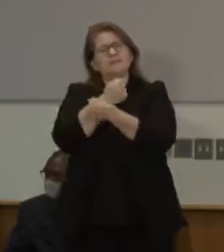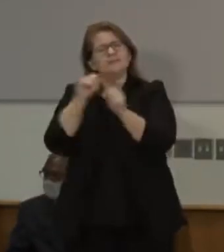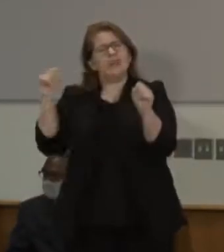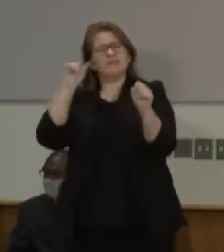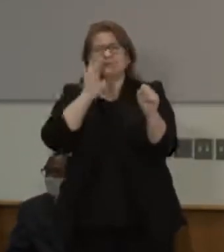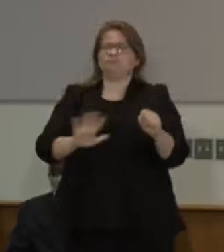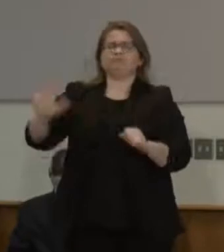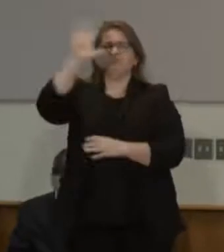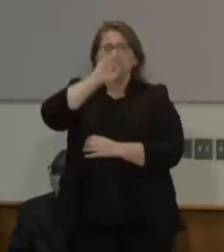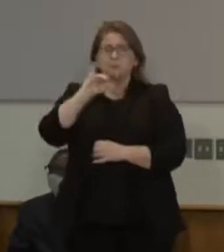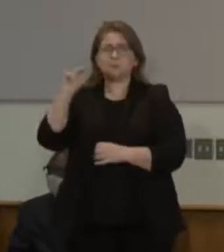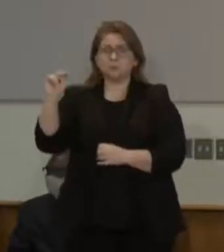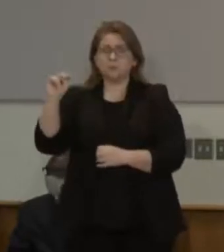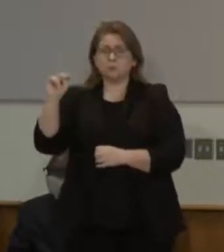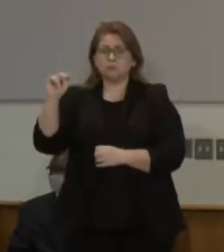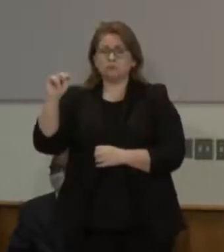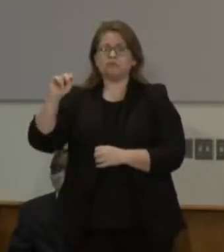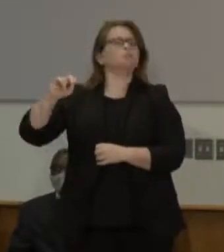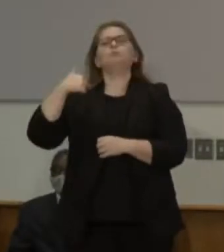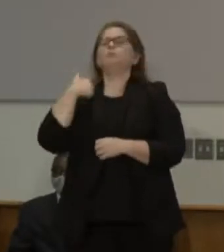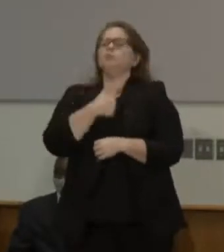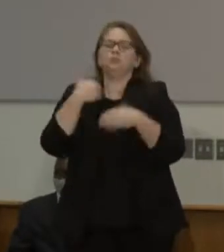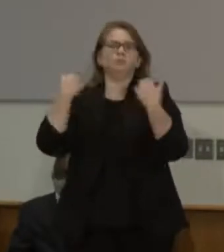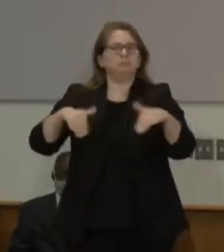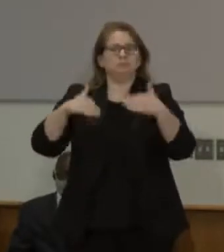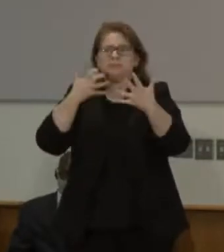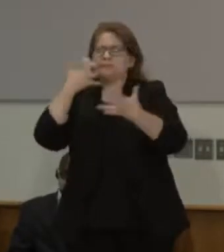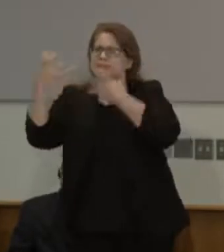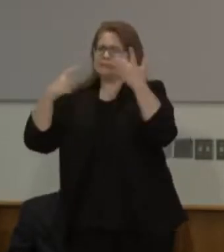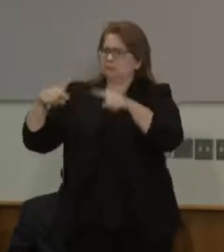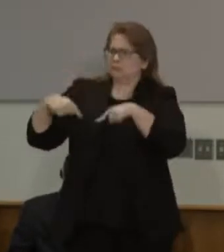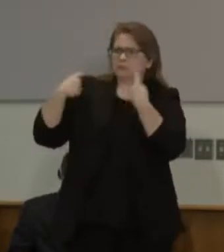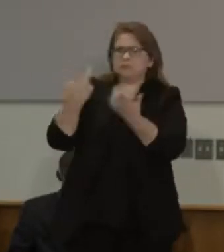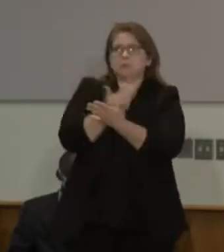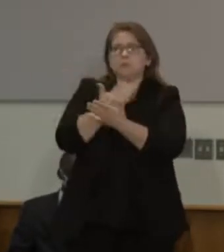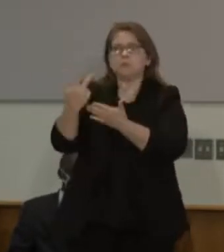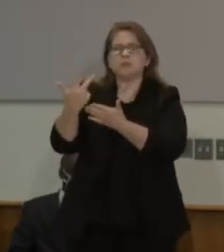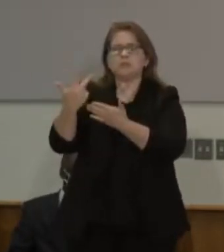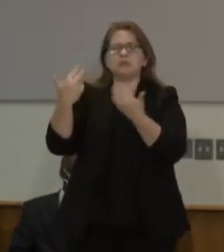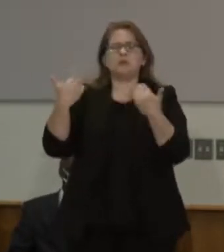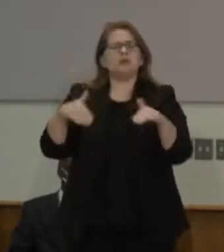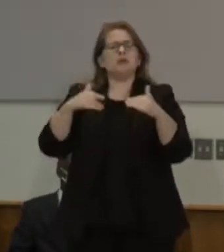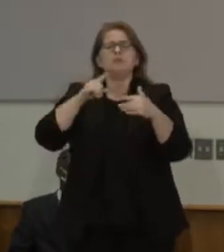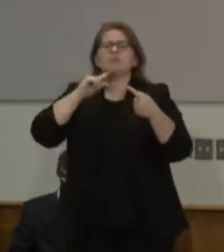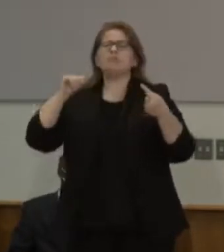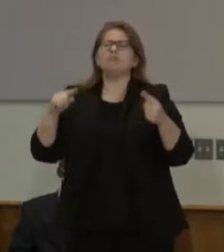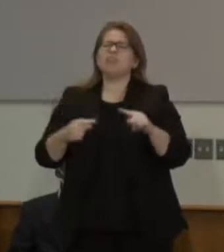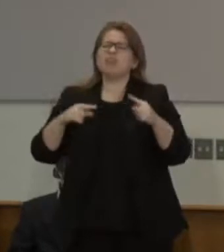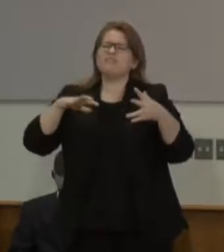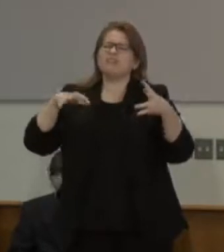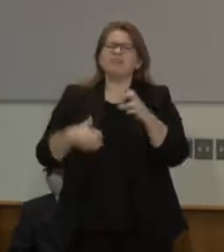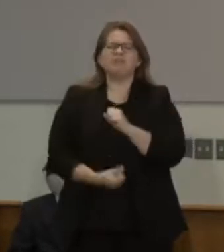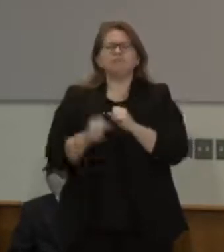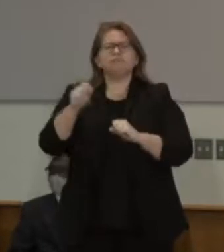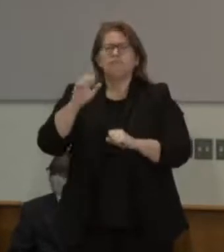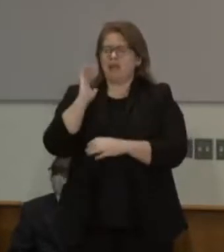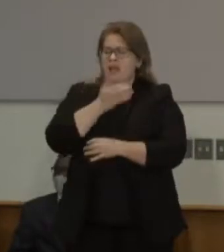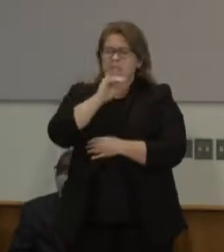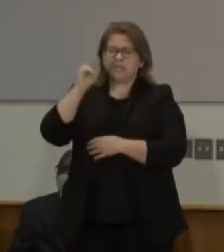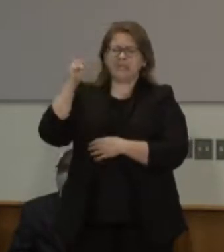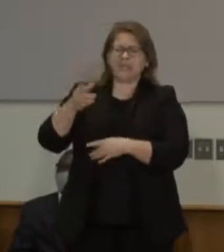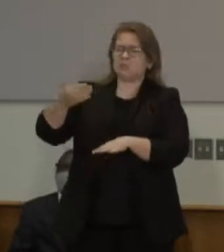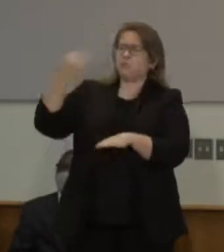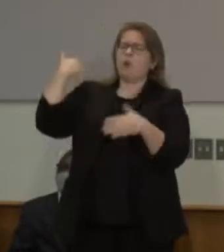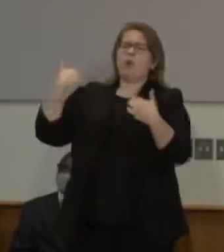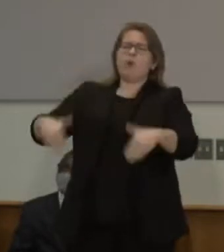Minnesotans have raised their voice. The last three weeks have been some of the most tumultuous and painful in Minnesota's history. They have come